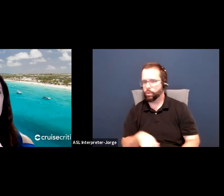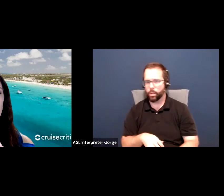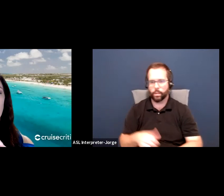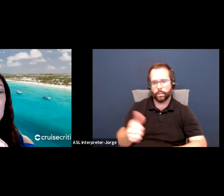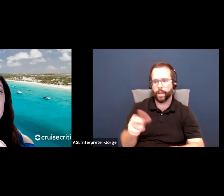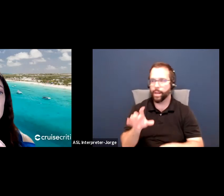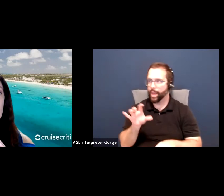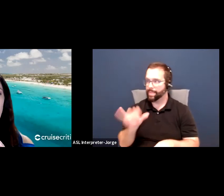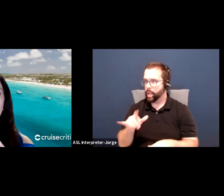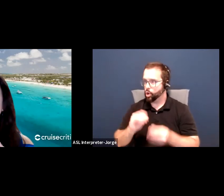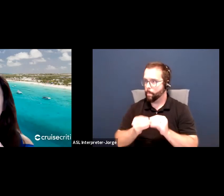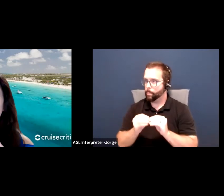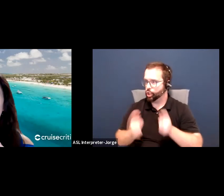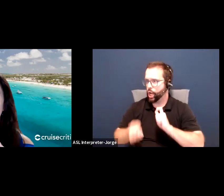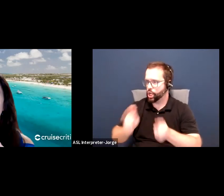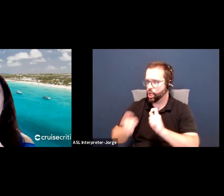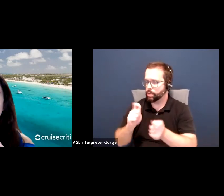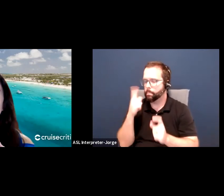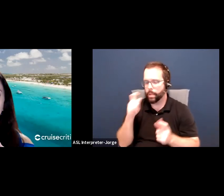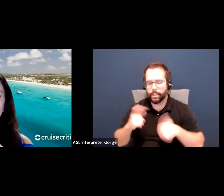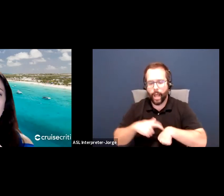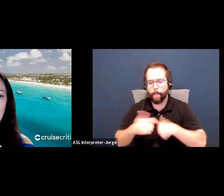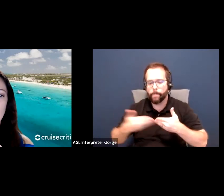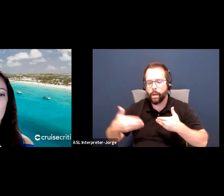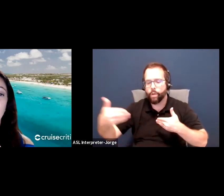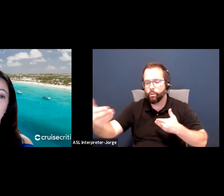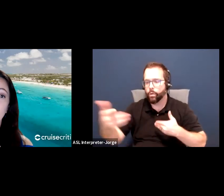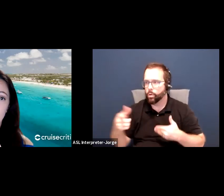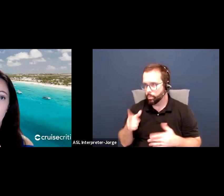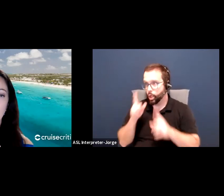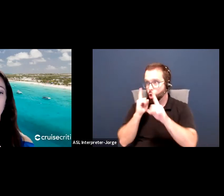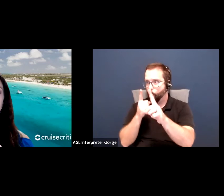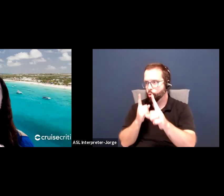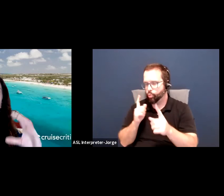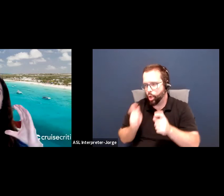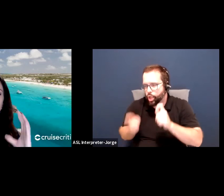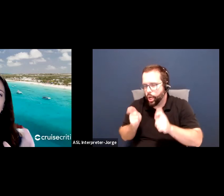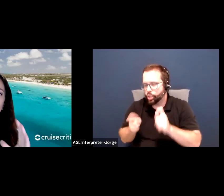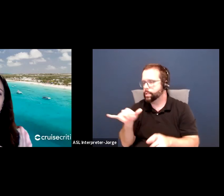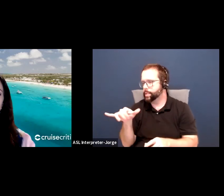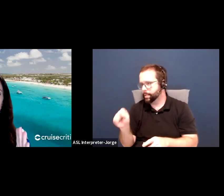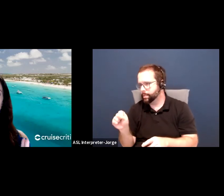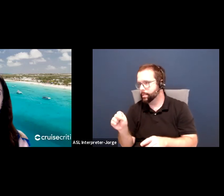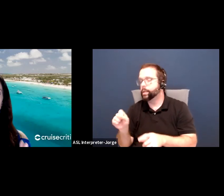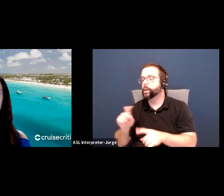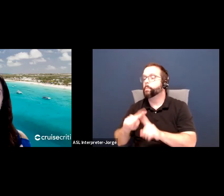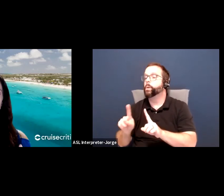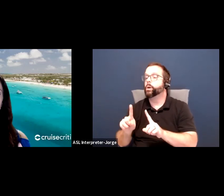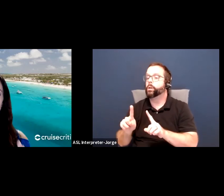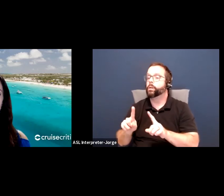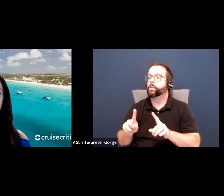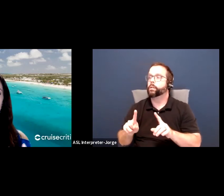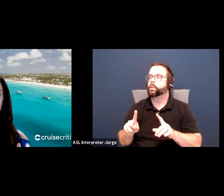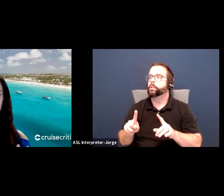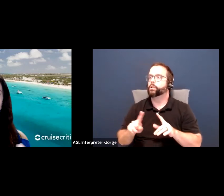change. You might even change your goal a little bit, definitely change strategies and measures, but you want to start with really specific measures